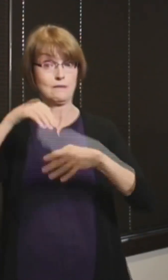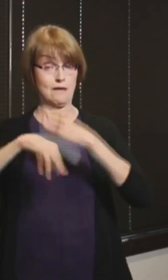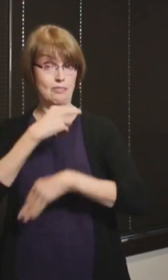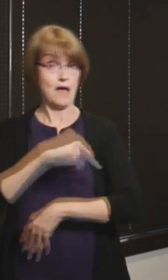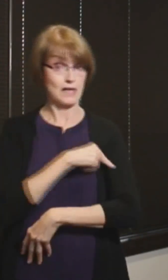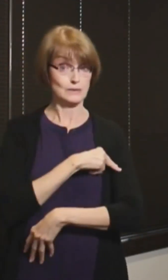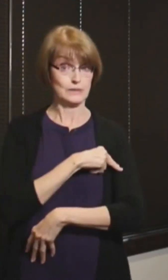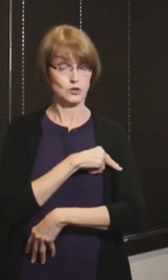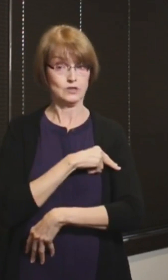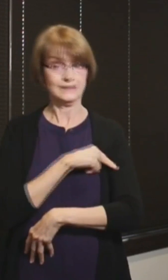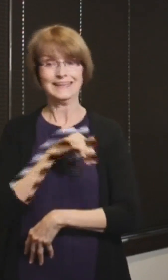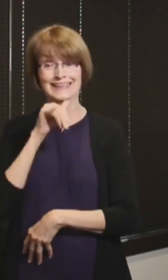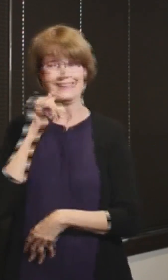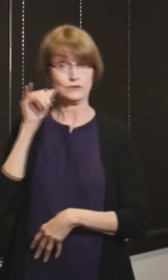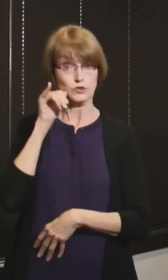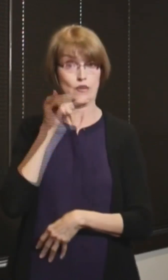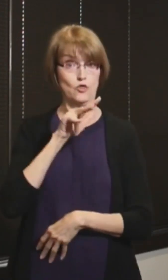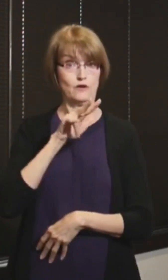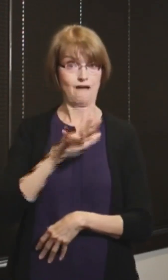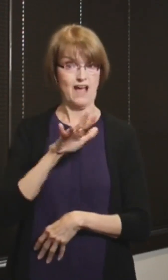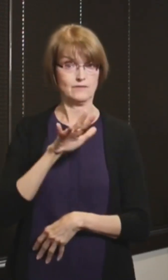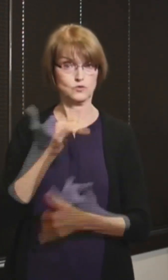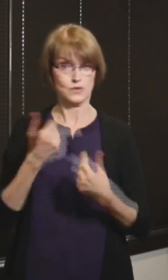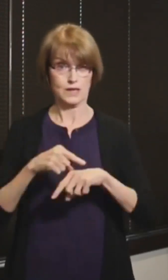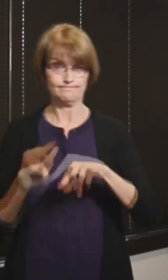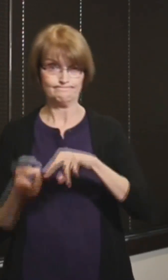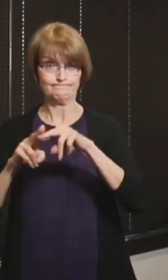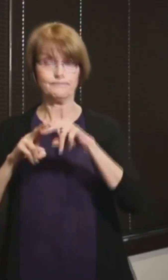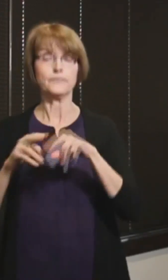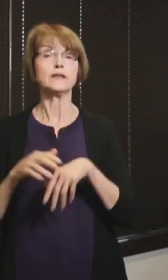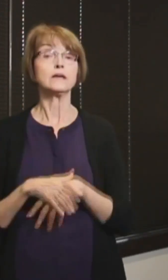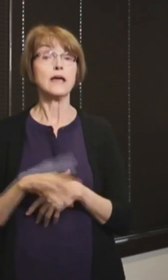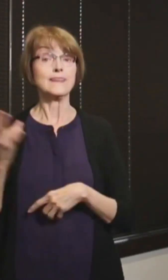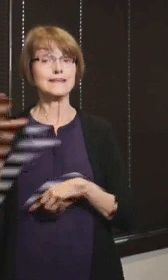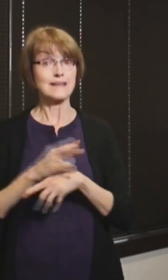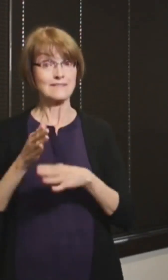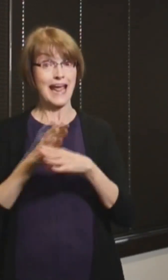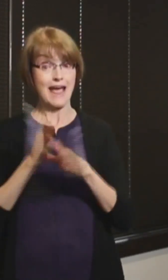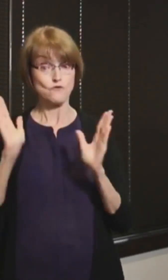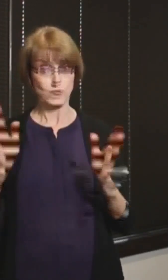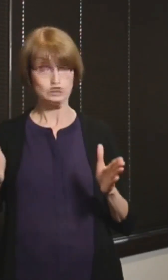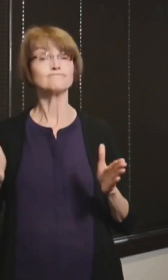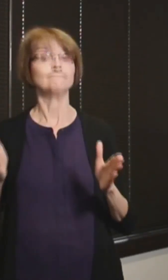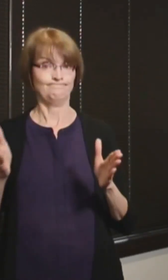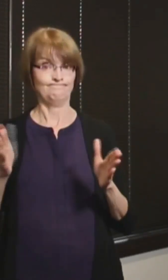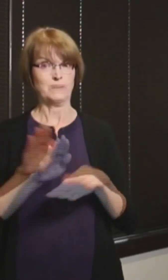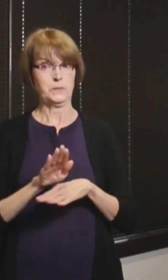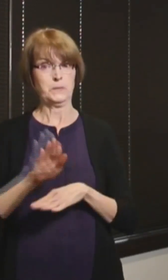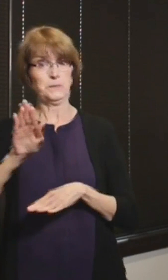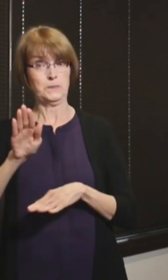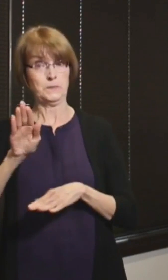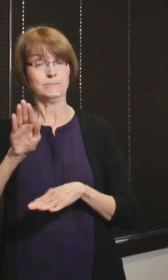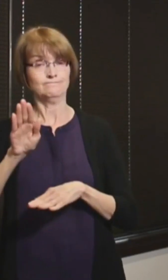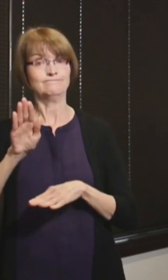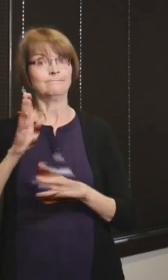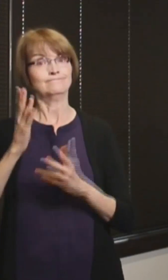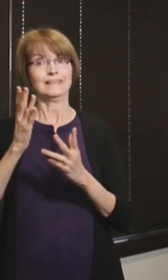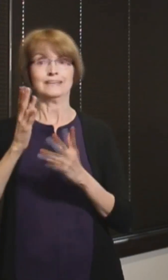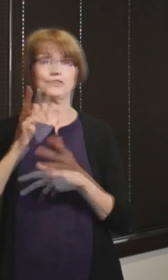our 35 admissions yesterday. And our rolling seven-day average is climbing too. It's now up to 34.